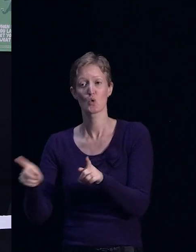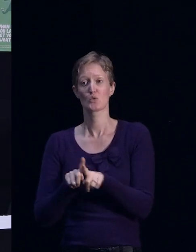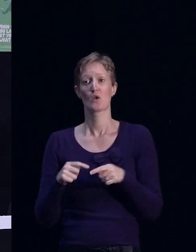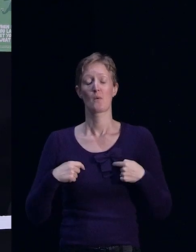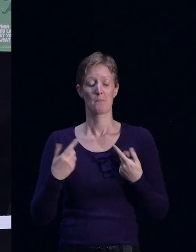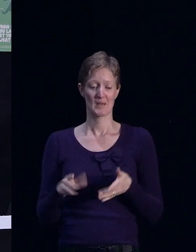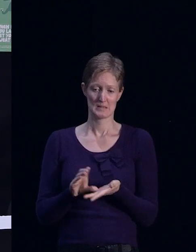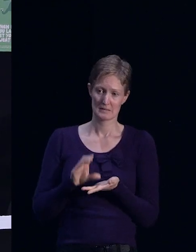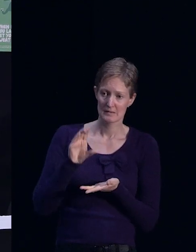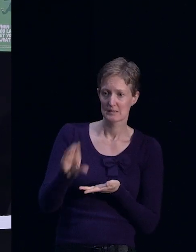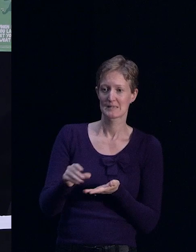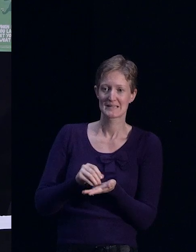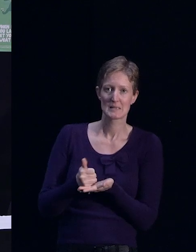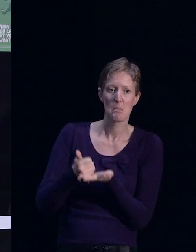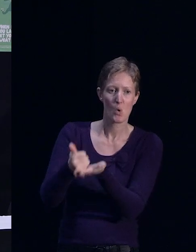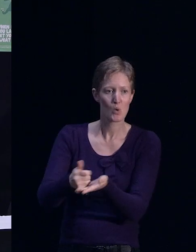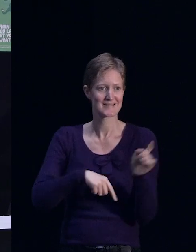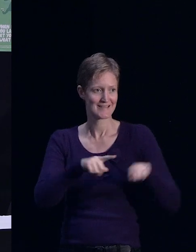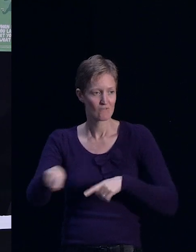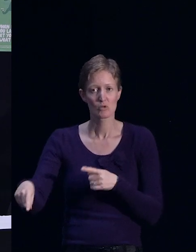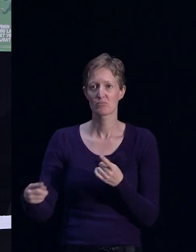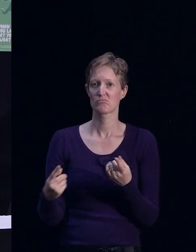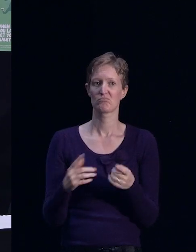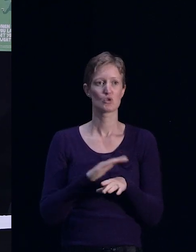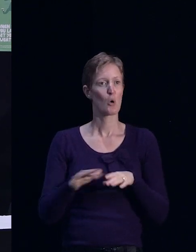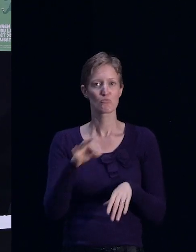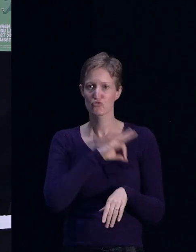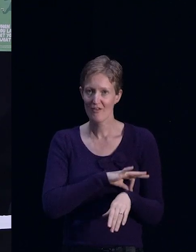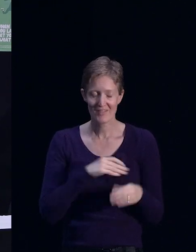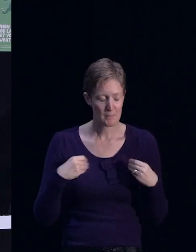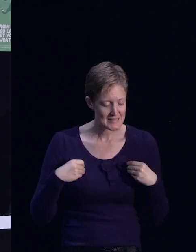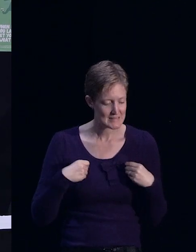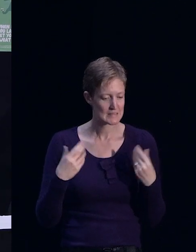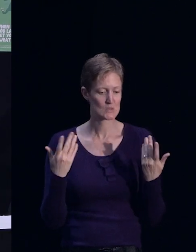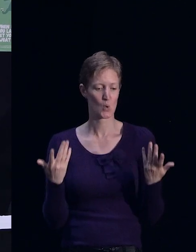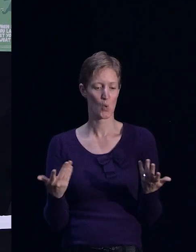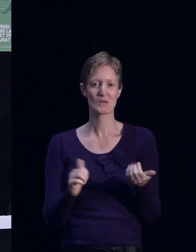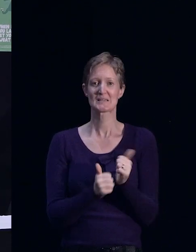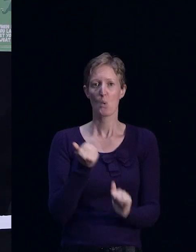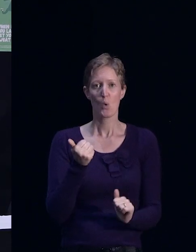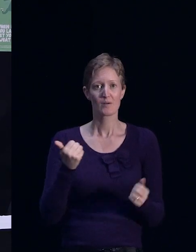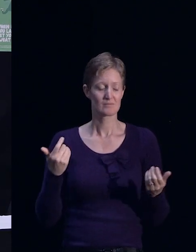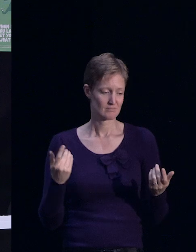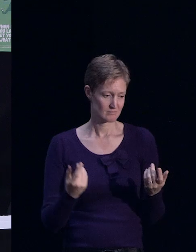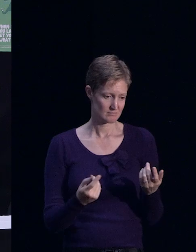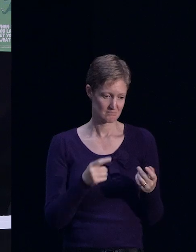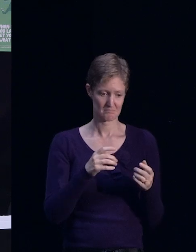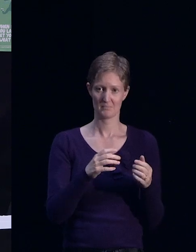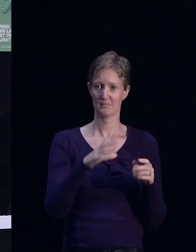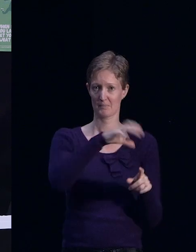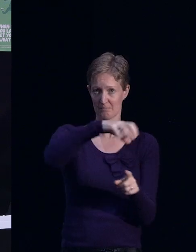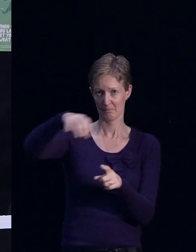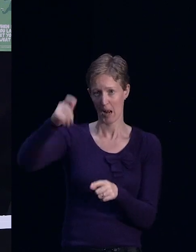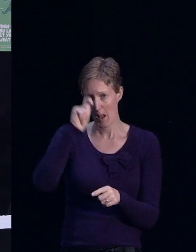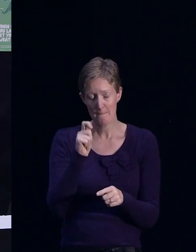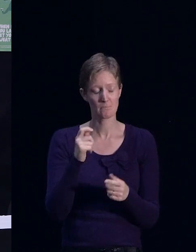entities, be they non-profit or sporting structures or whatever it is within Christchurch. We are major supporters of